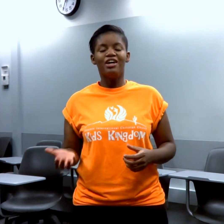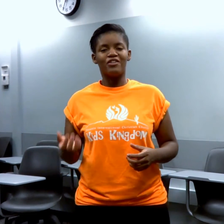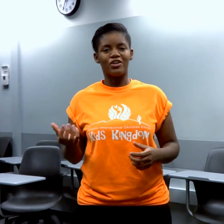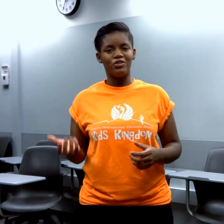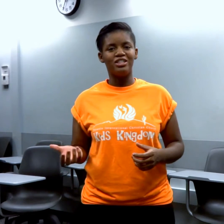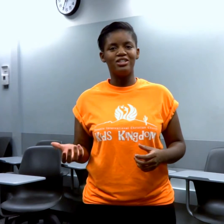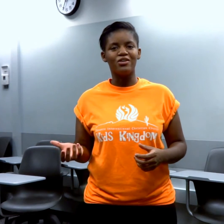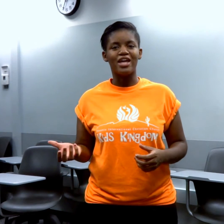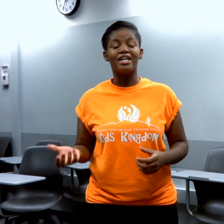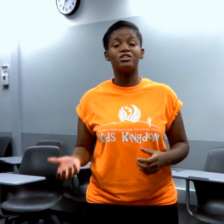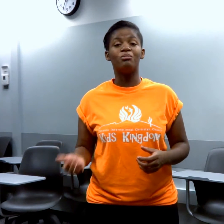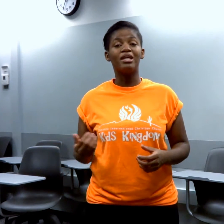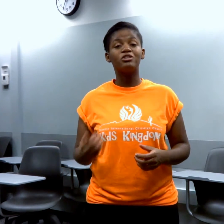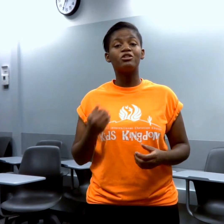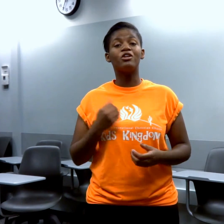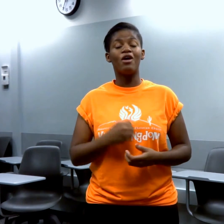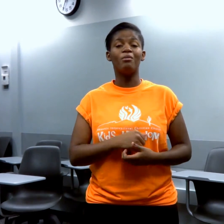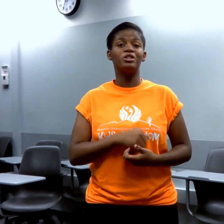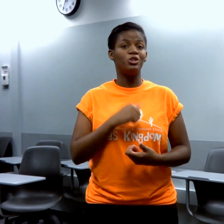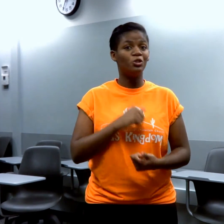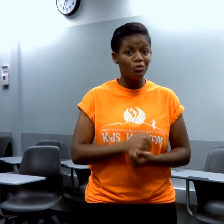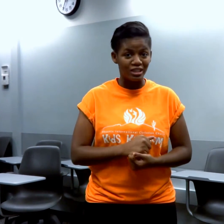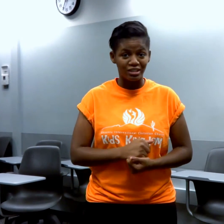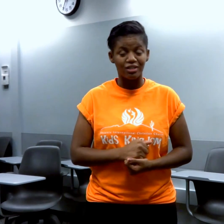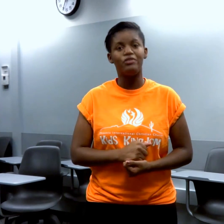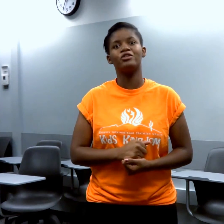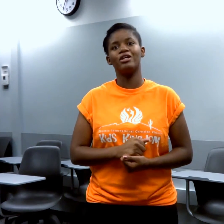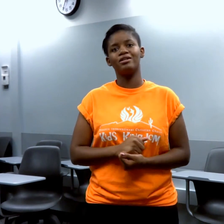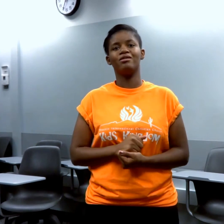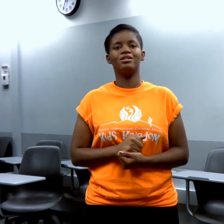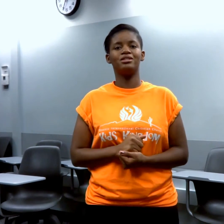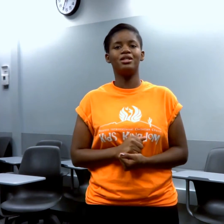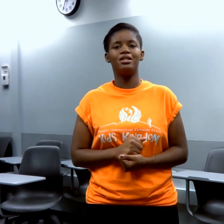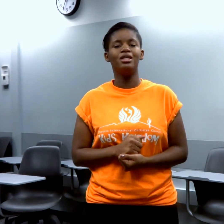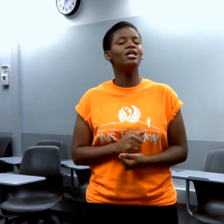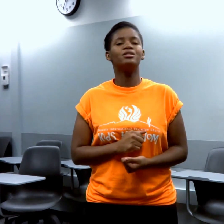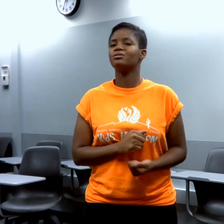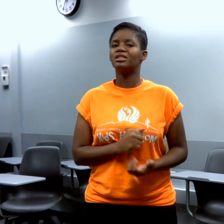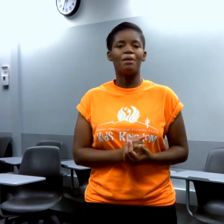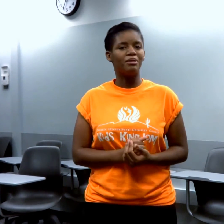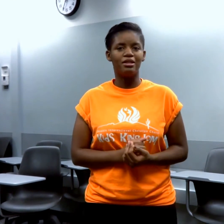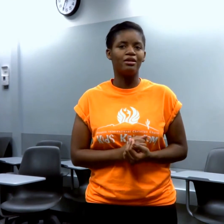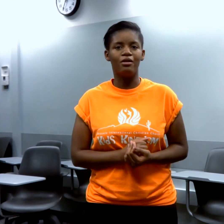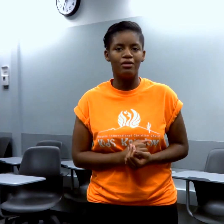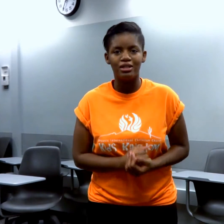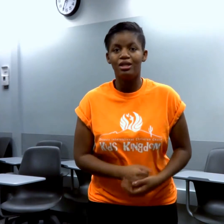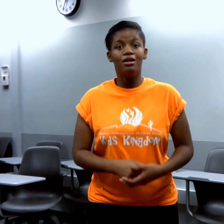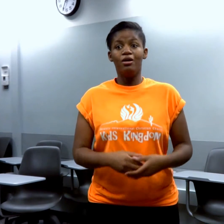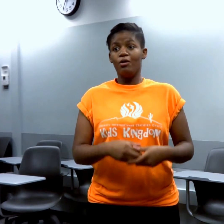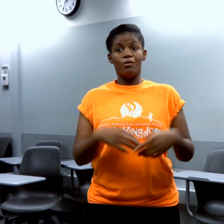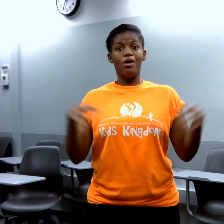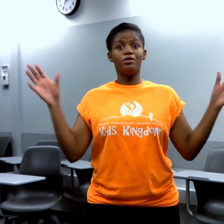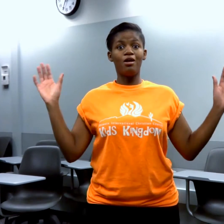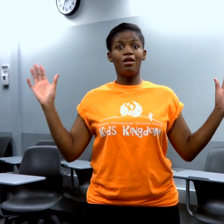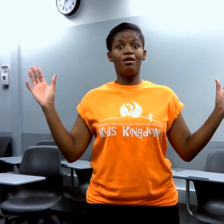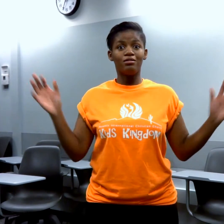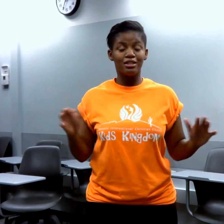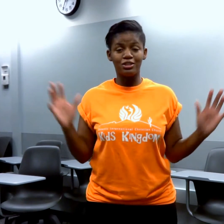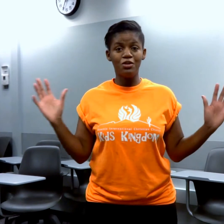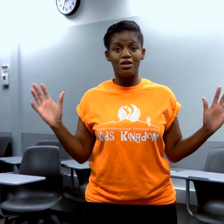Probably you need to know that. So make sure to know how much you need if you're trying to go on this journey. Don't just hop in there going, well, yo, let's do it.